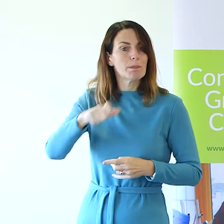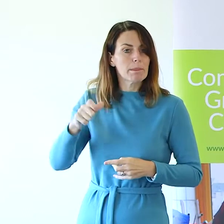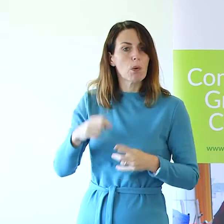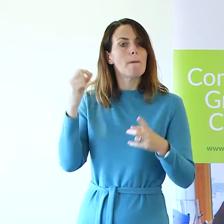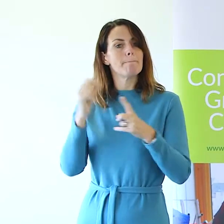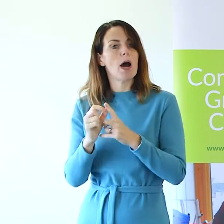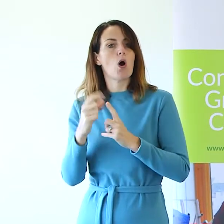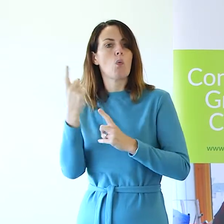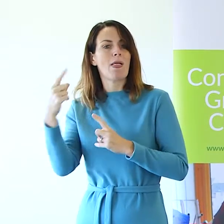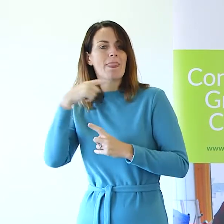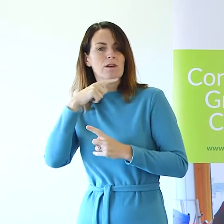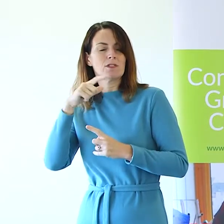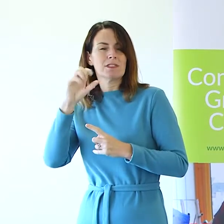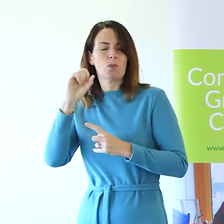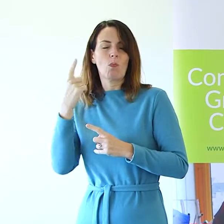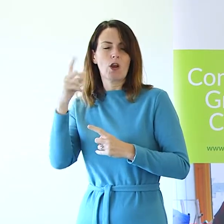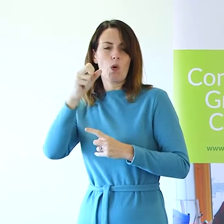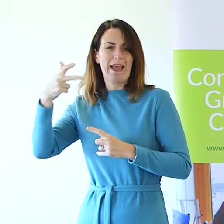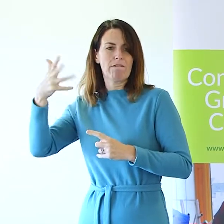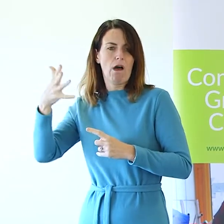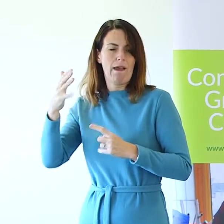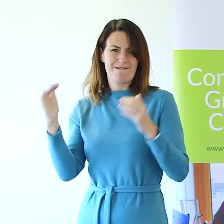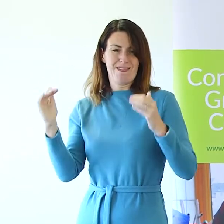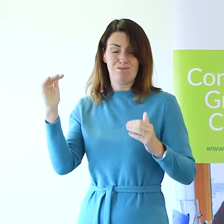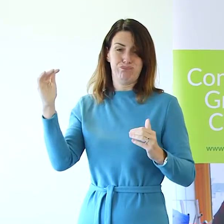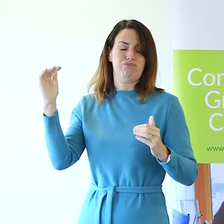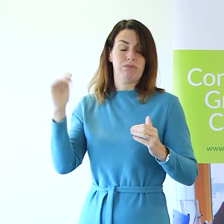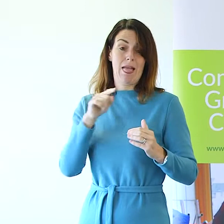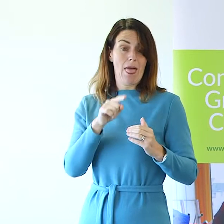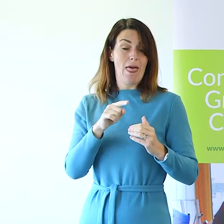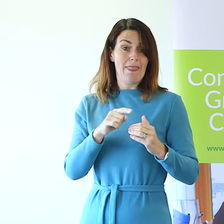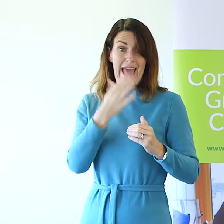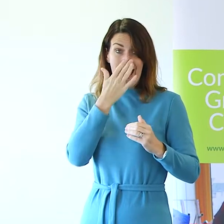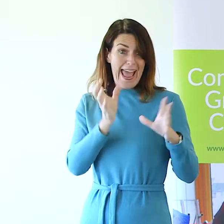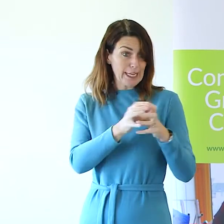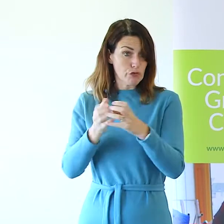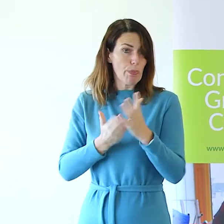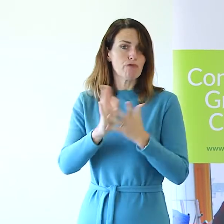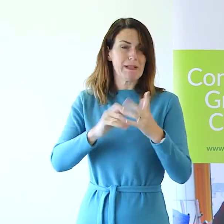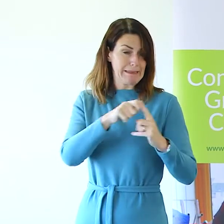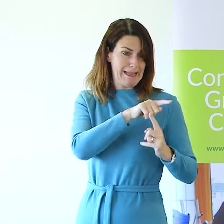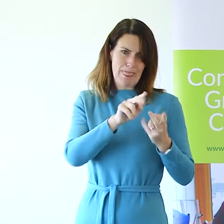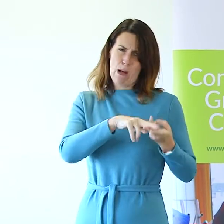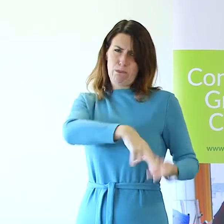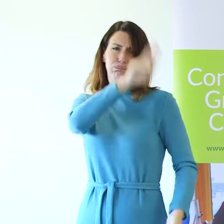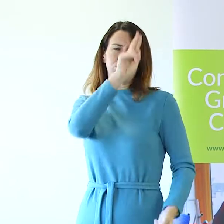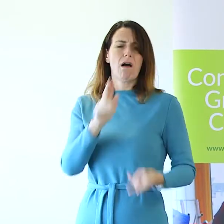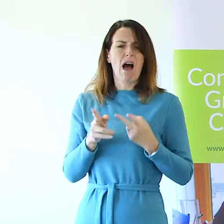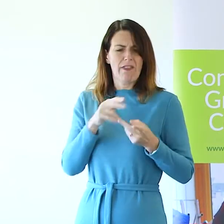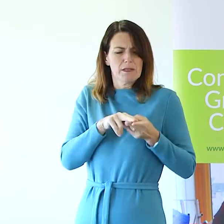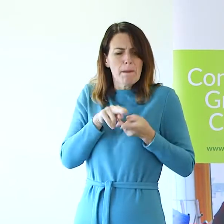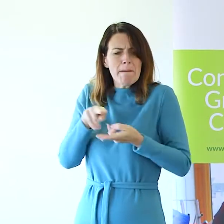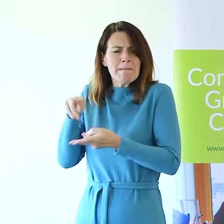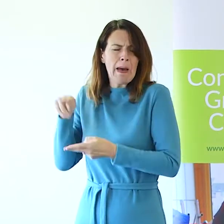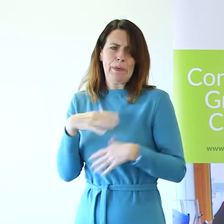,845. This is the highest increase in any age group in Milton Keynes. If we are to